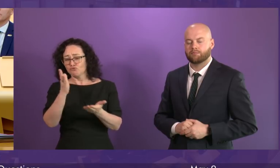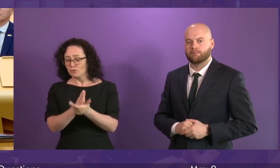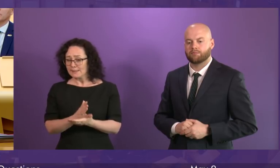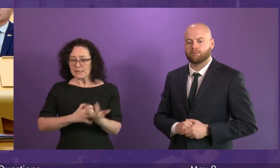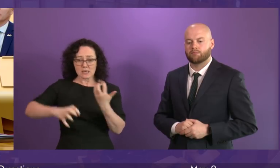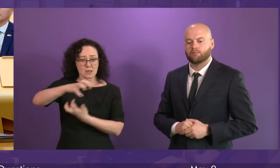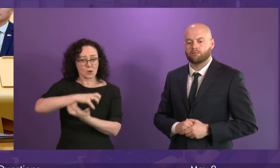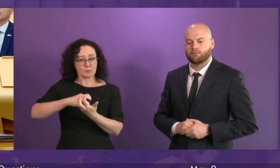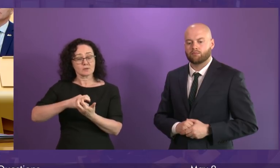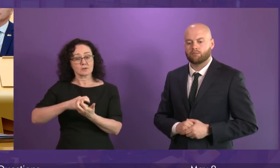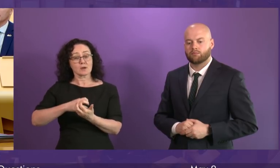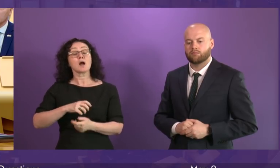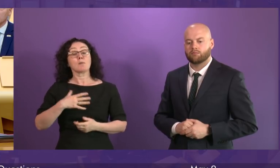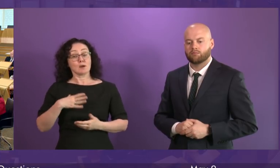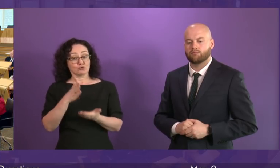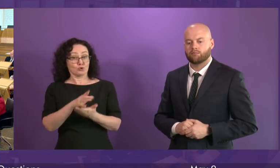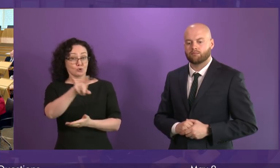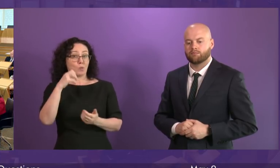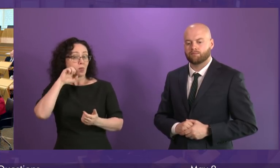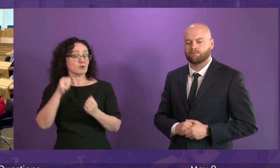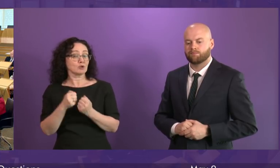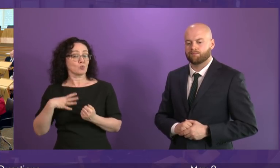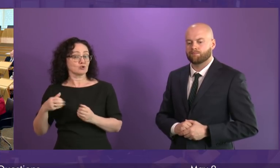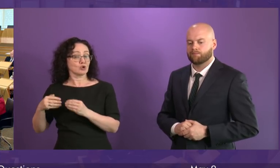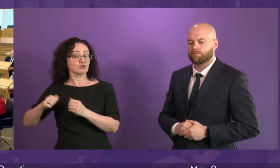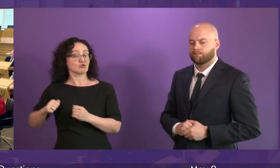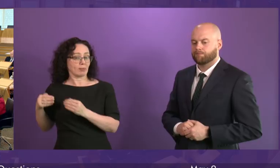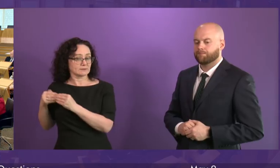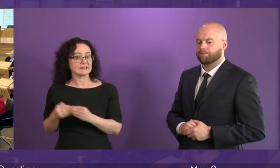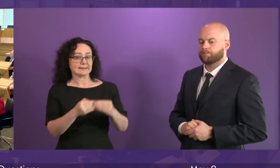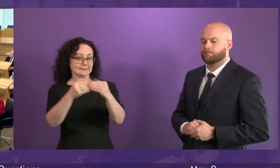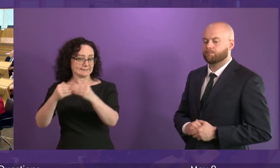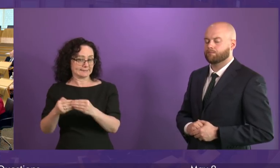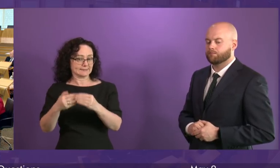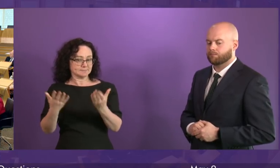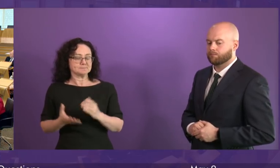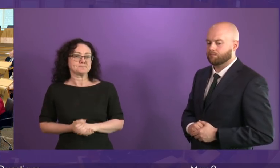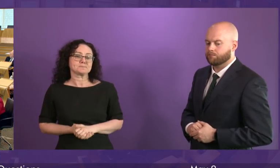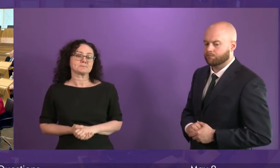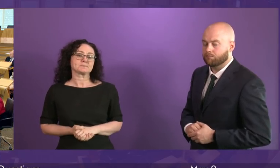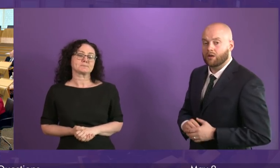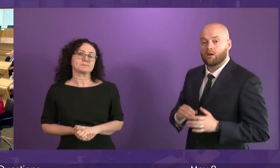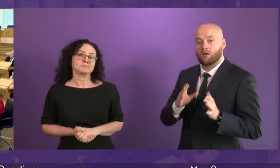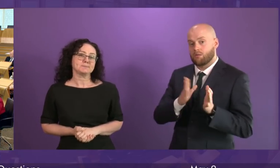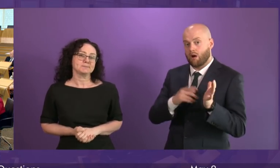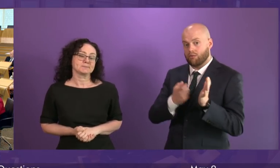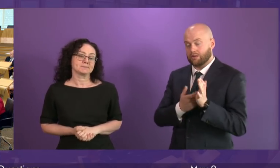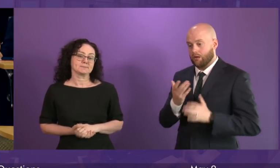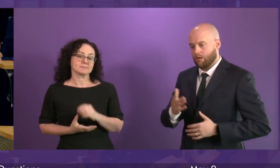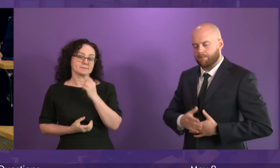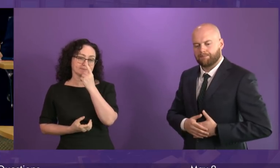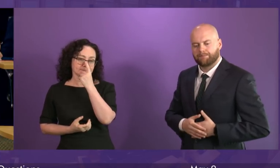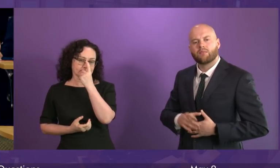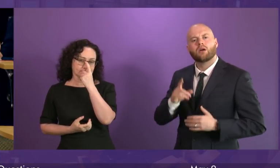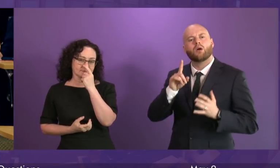all of us, want Scotland to be leading the way. Mark Ruskin. The UN report highlights once again that our seas are under